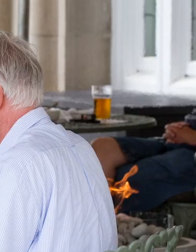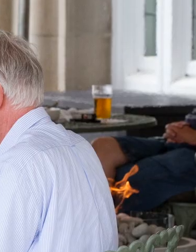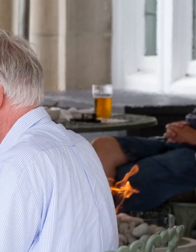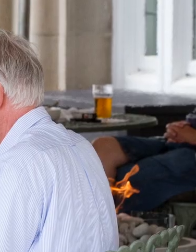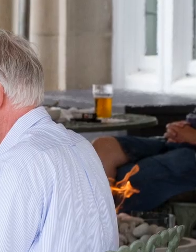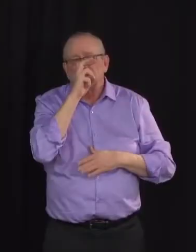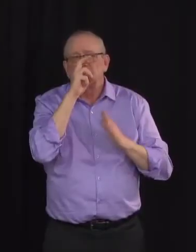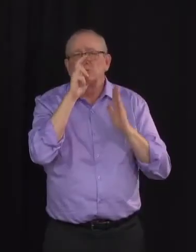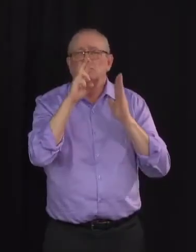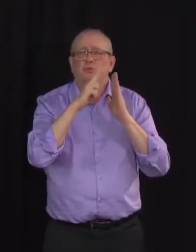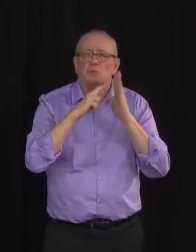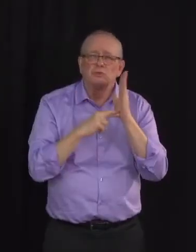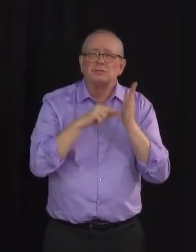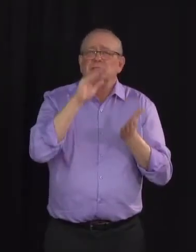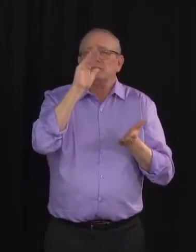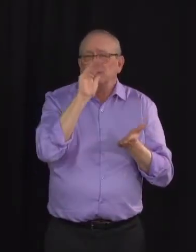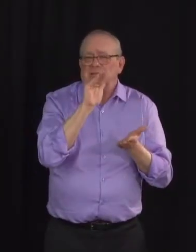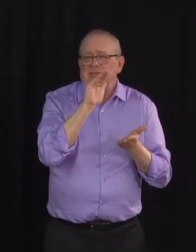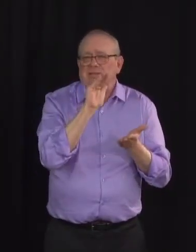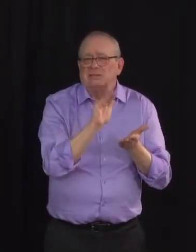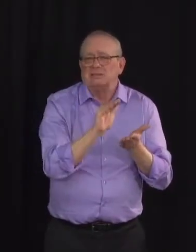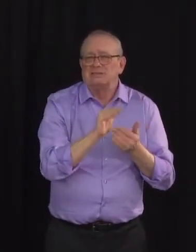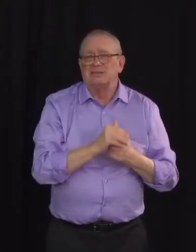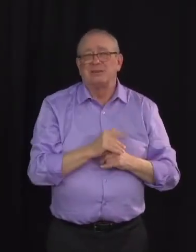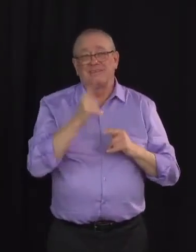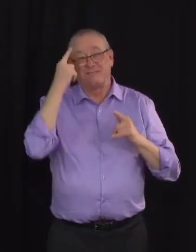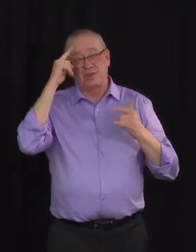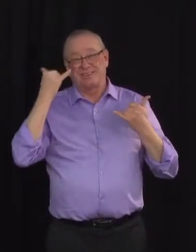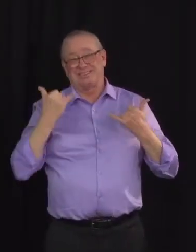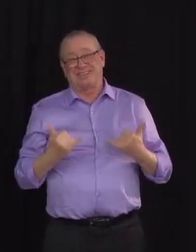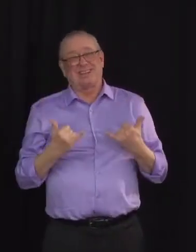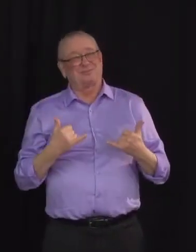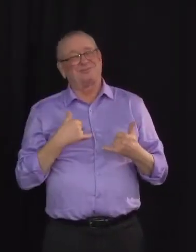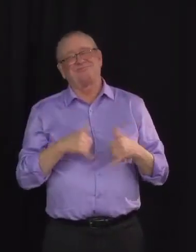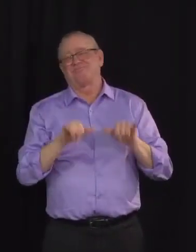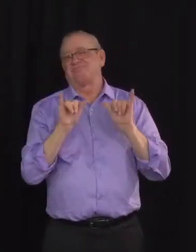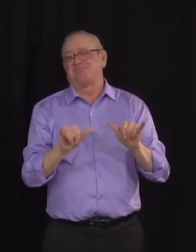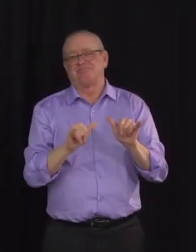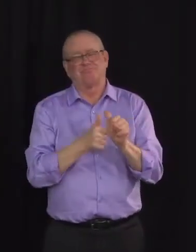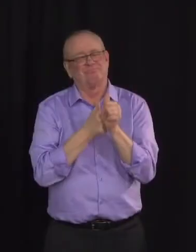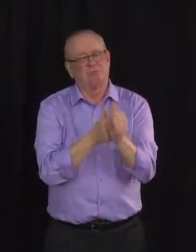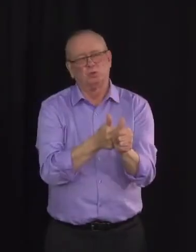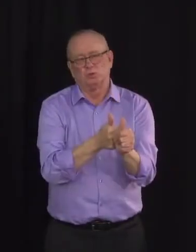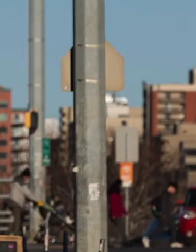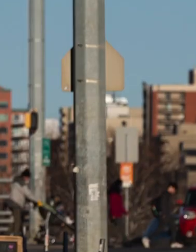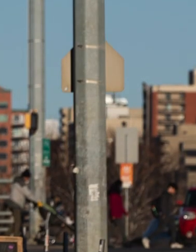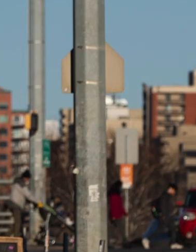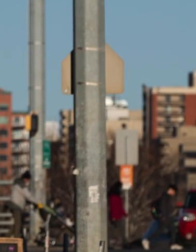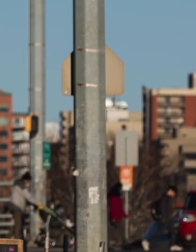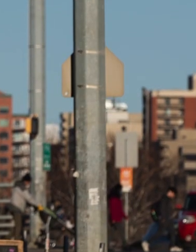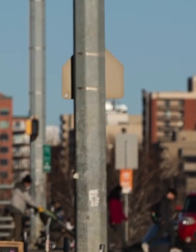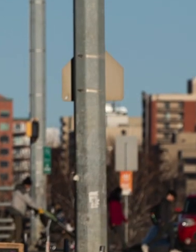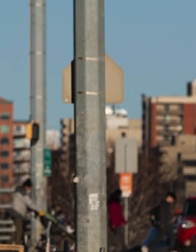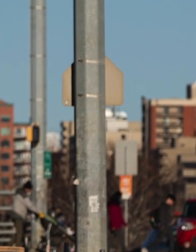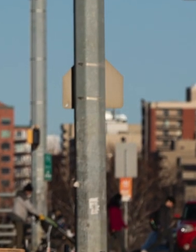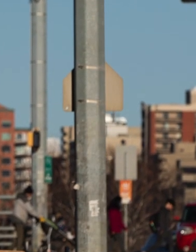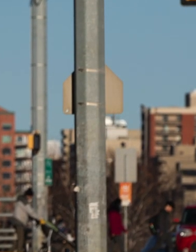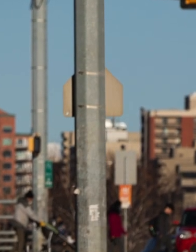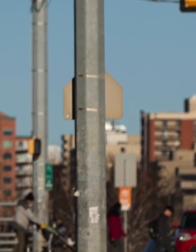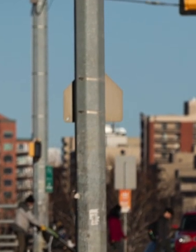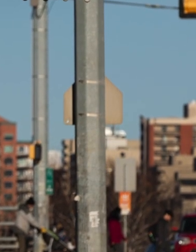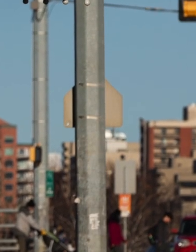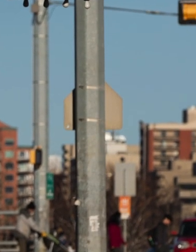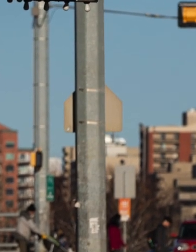continue to follow the measures in place. This is how we protect our health system and each other. We are working